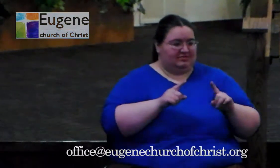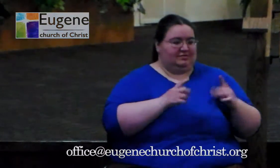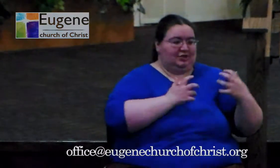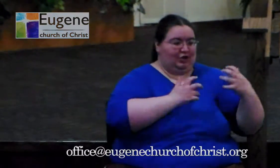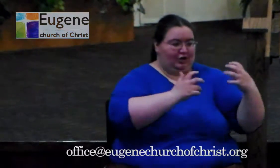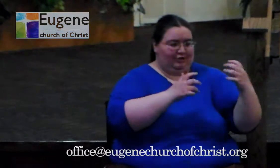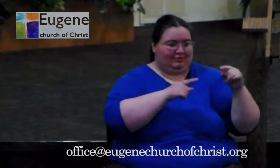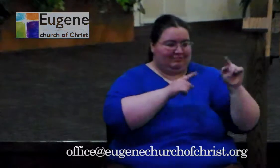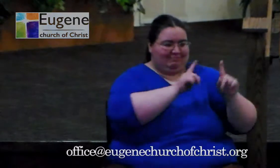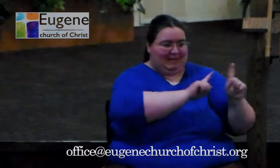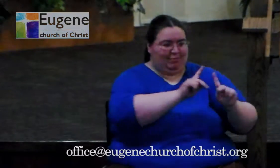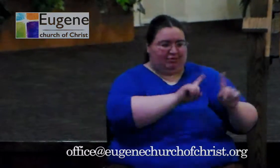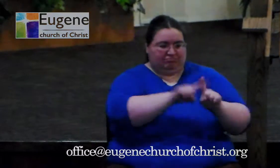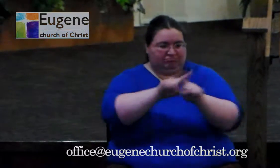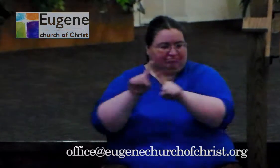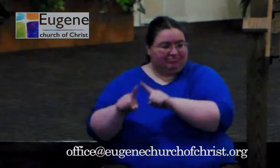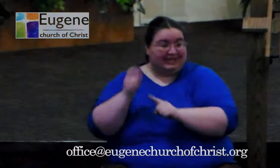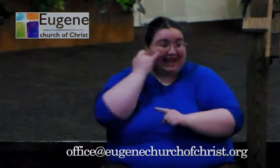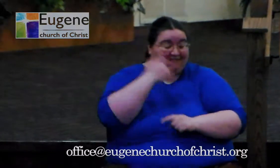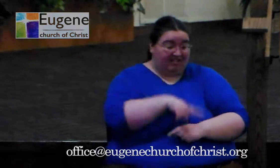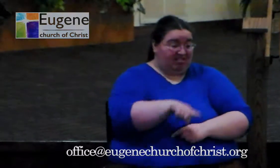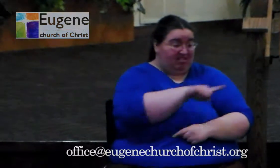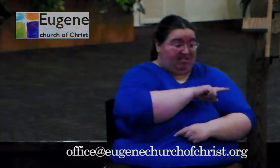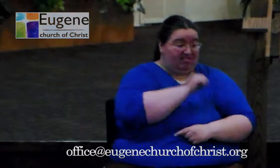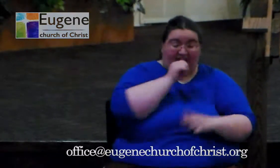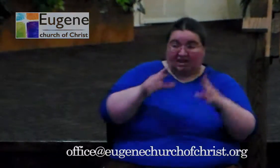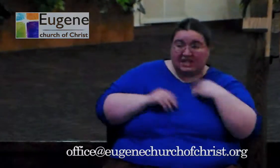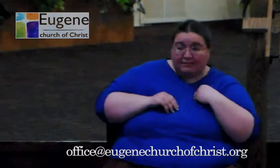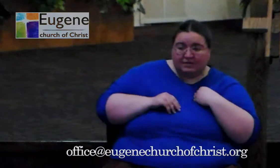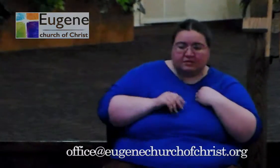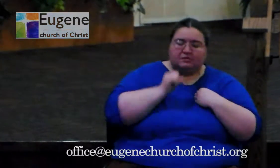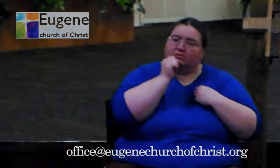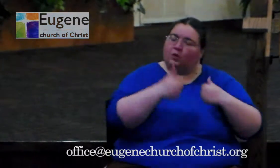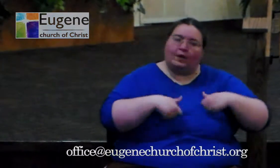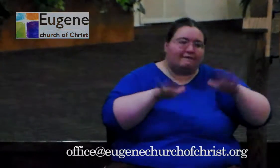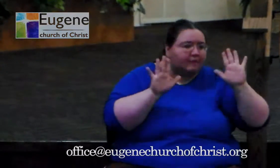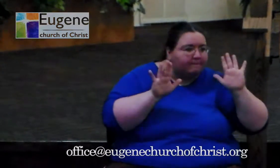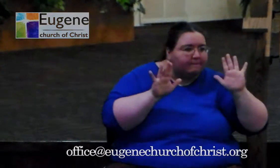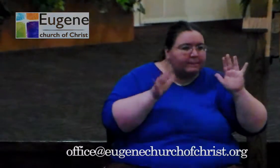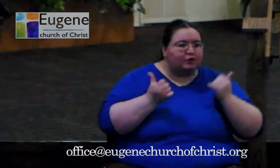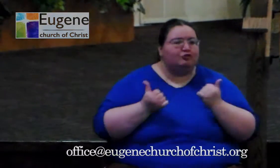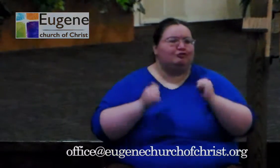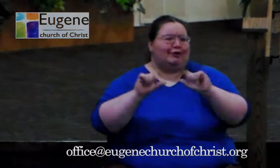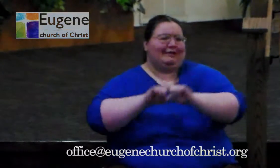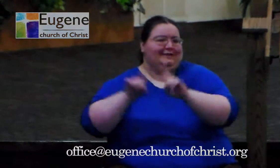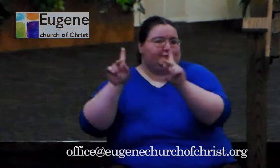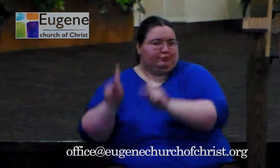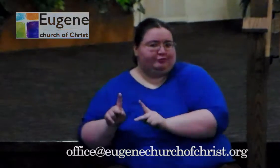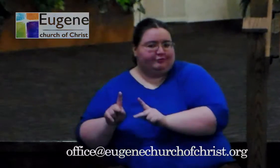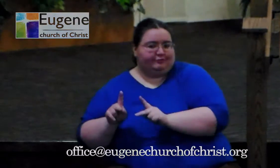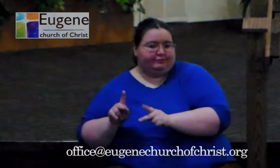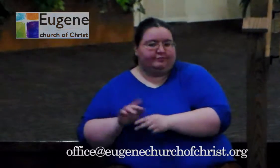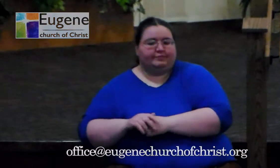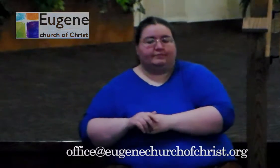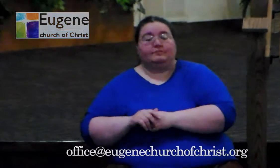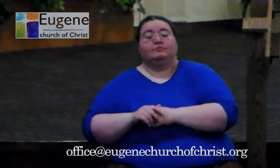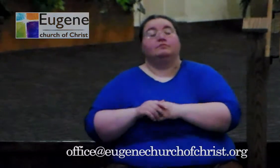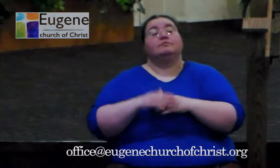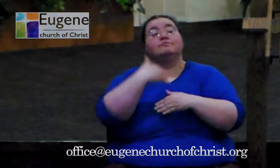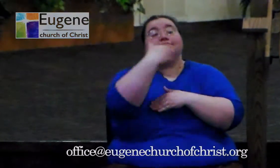don't give up. Keep on trying. All right, David, next slide. Then Jesus went around teaching from village to village, calling the twelve to him. He